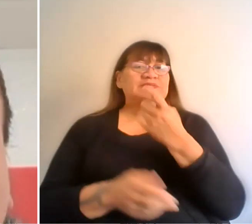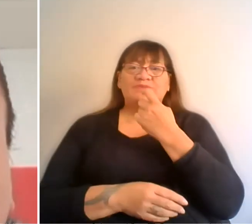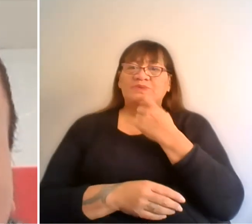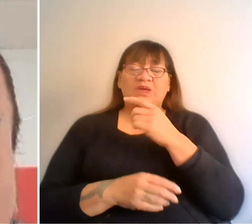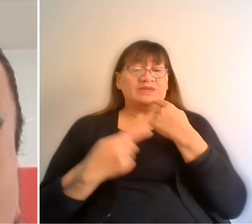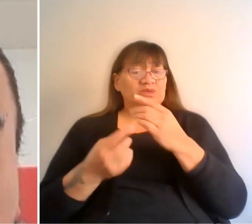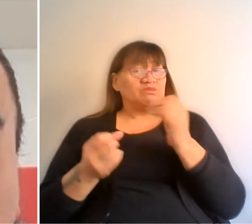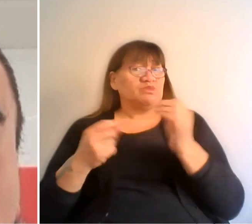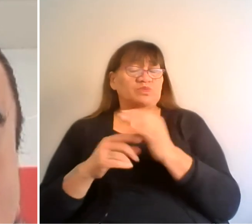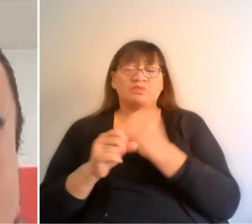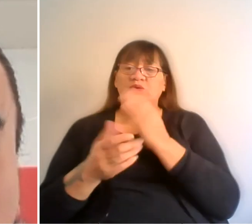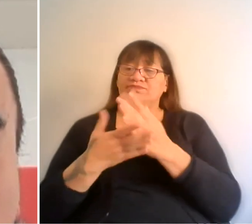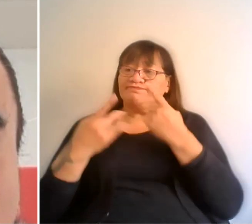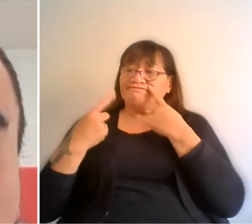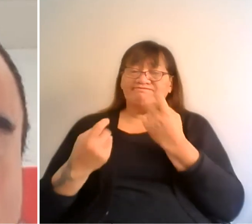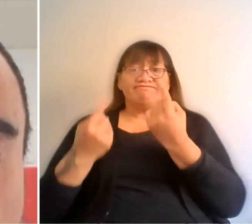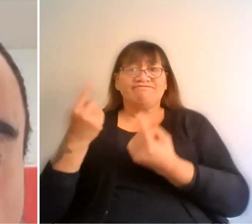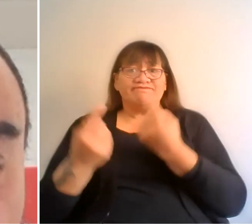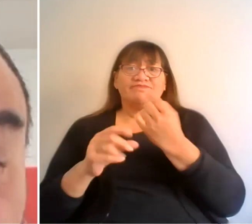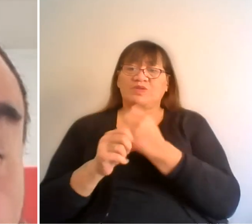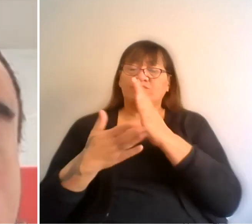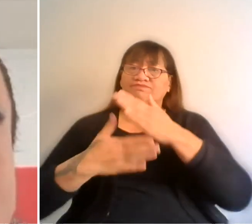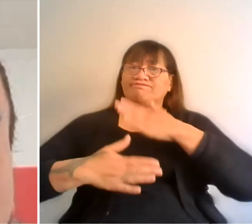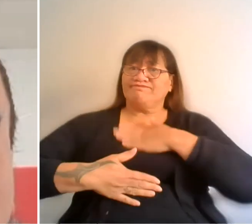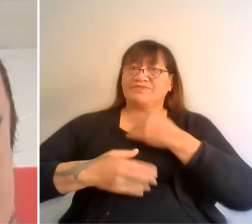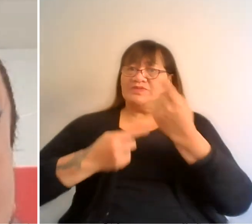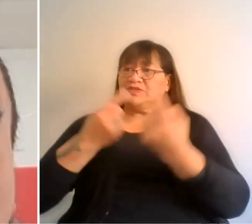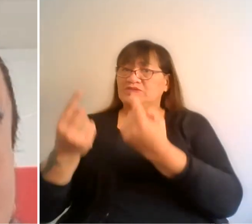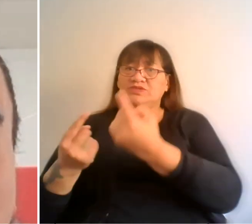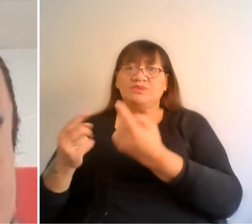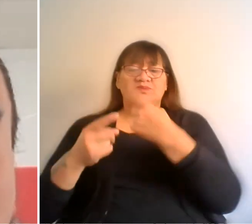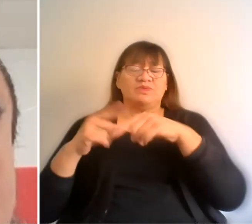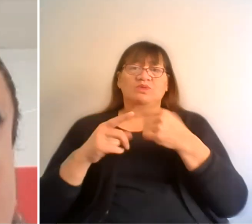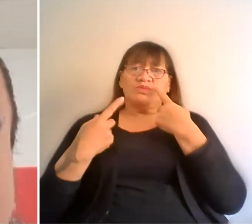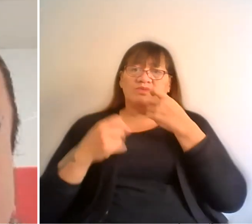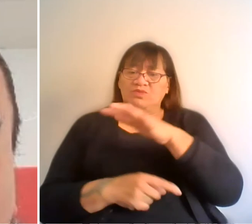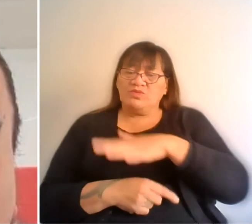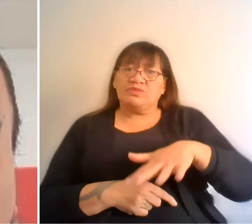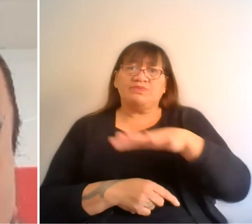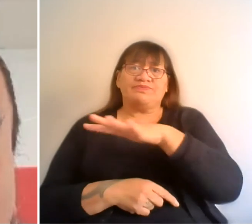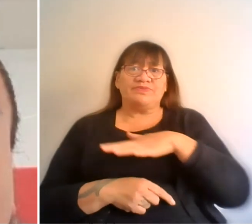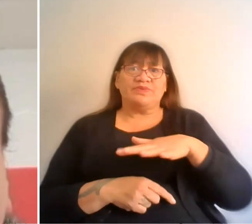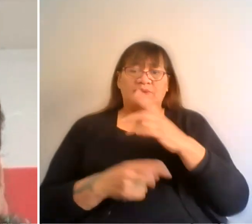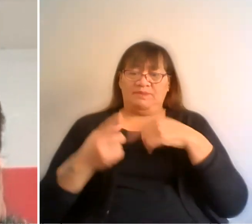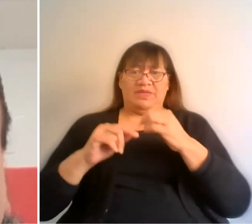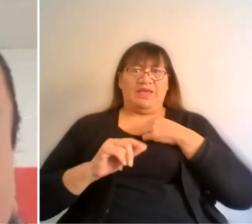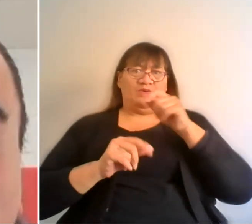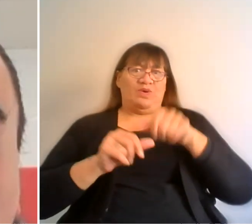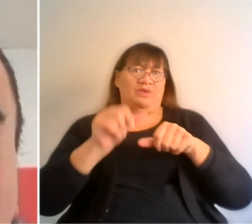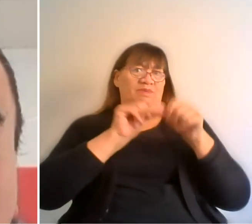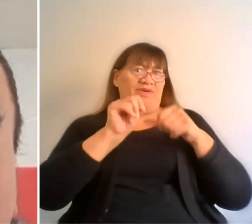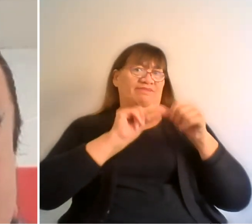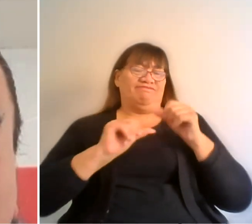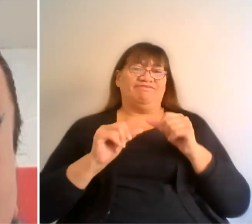te tiaki mai a tātou, haumaru i a tātou me te tiaki wa tātou nei whānau ki to tātou whakapapa. I rungāke